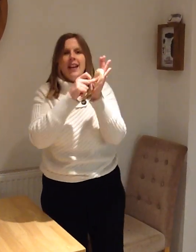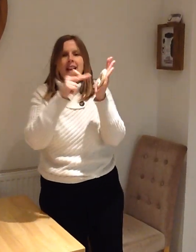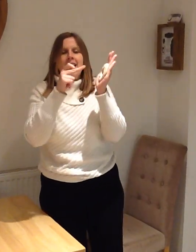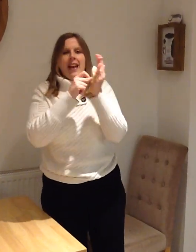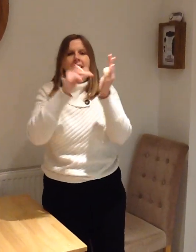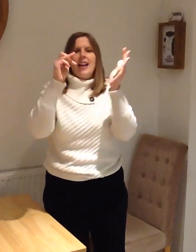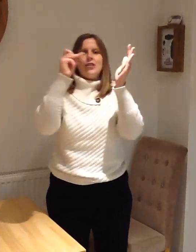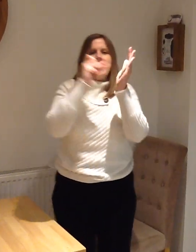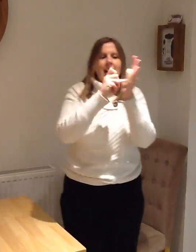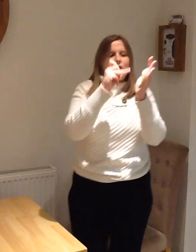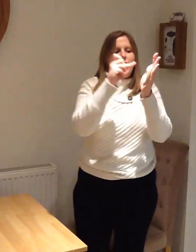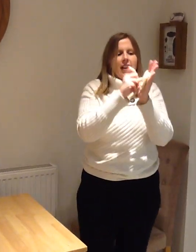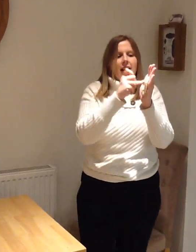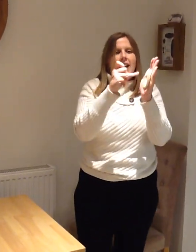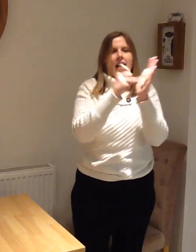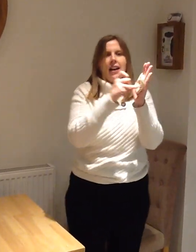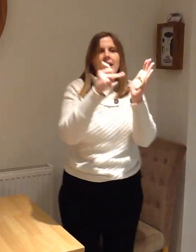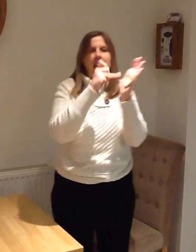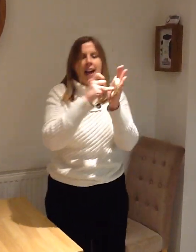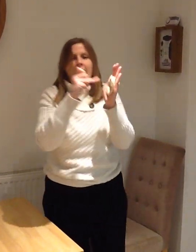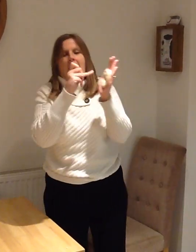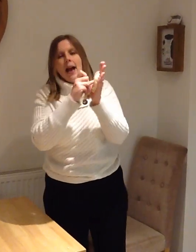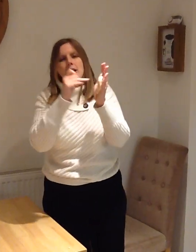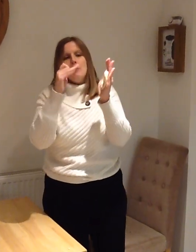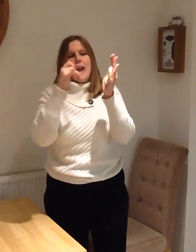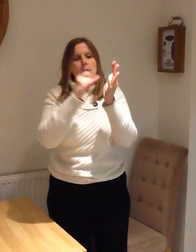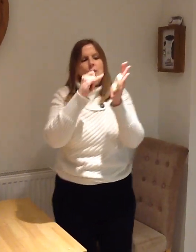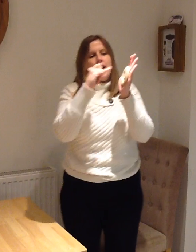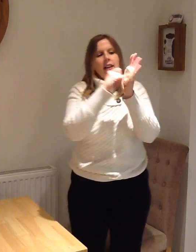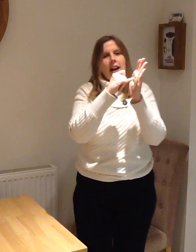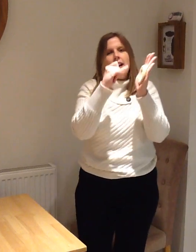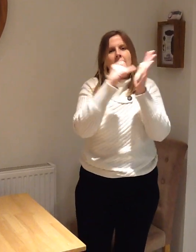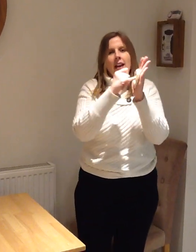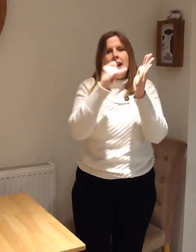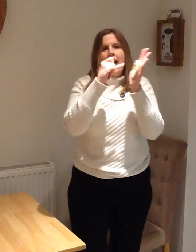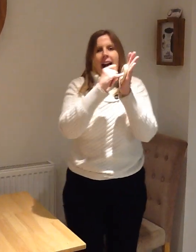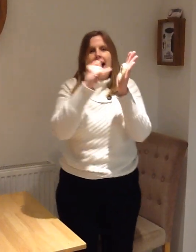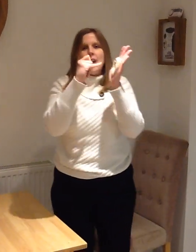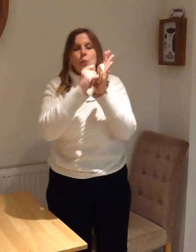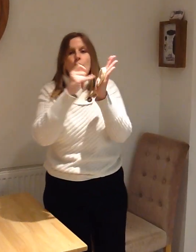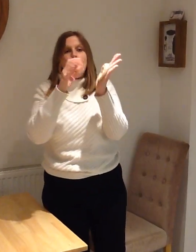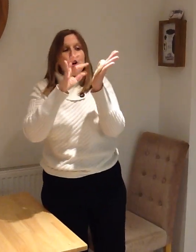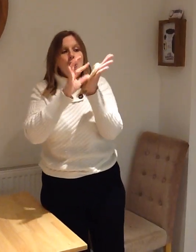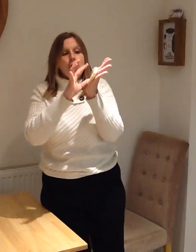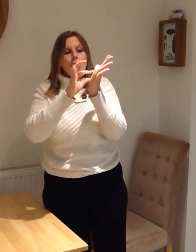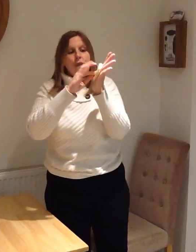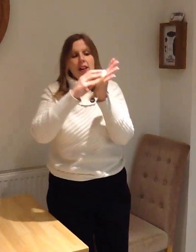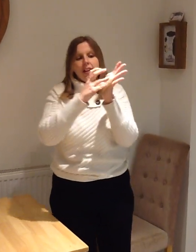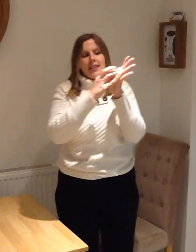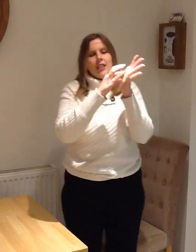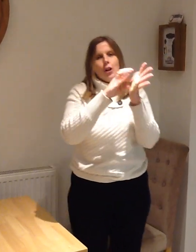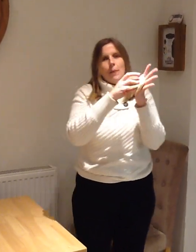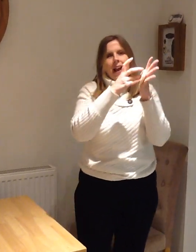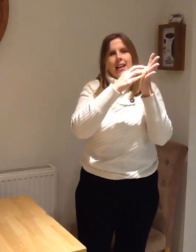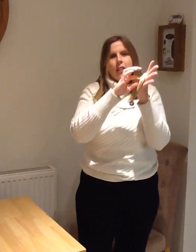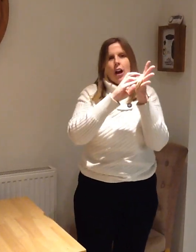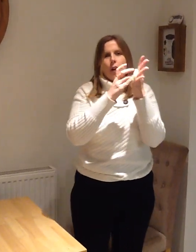And your next finger and your baby finger and walk all your fingers into your Play-Doh.